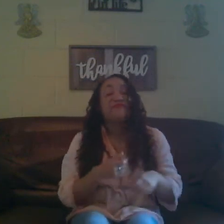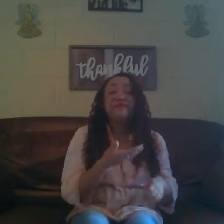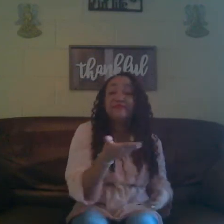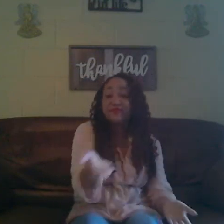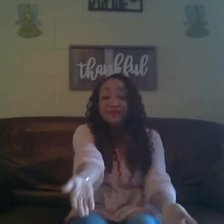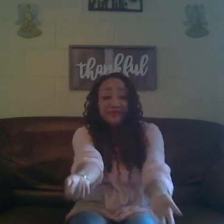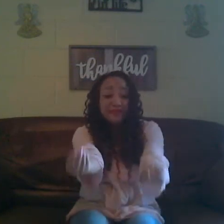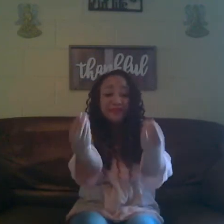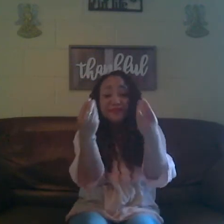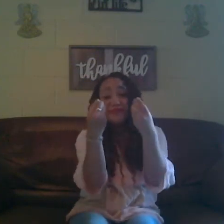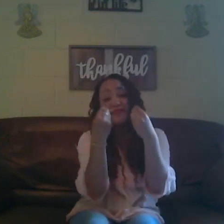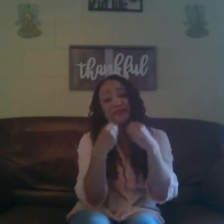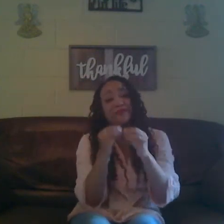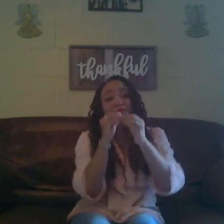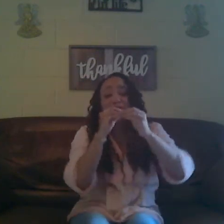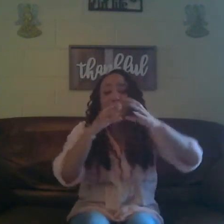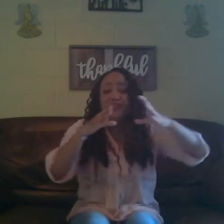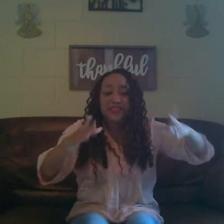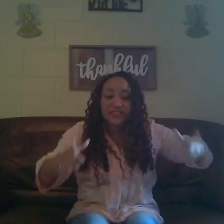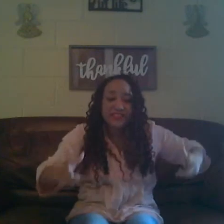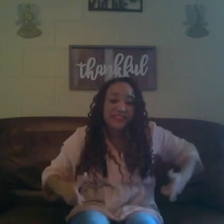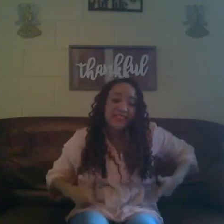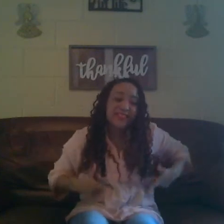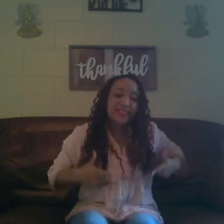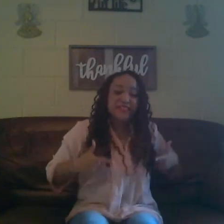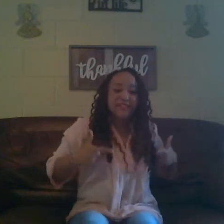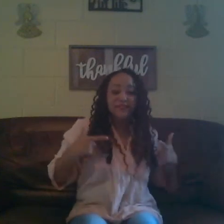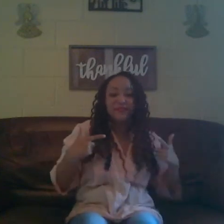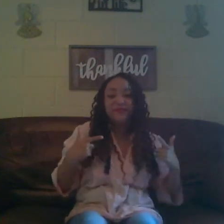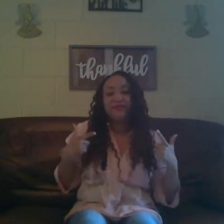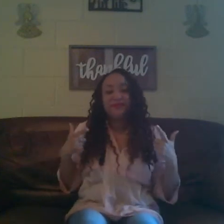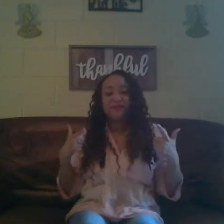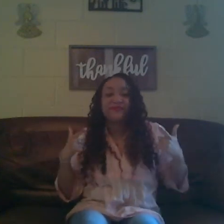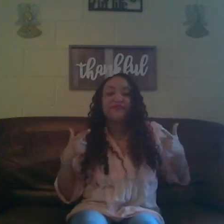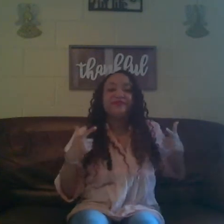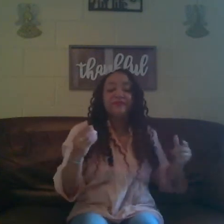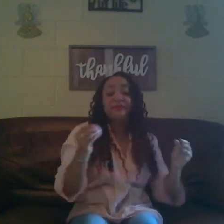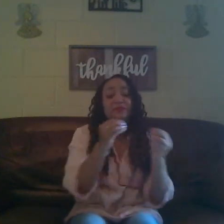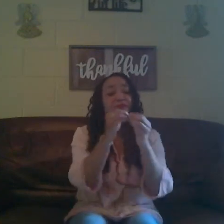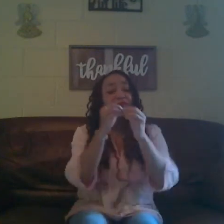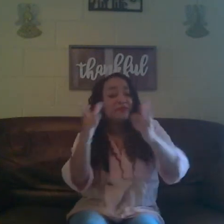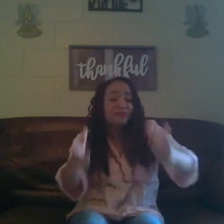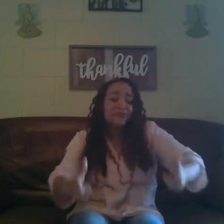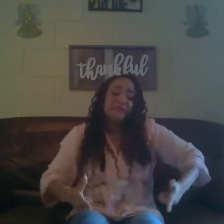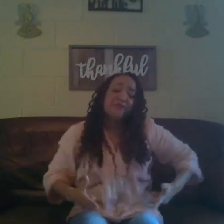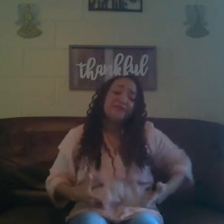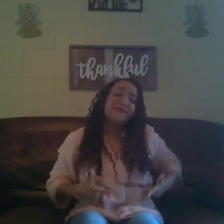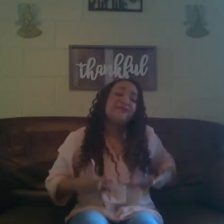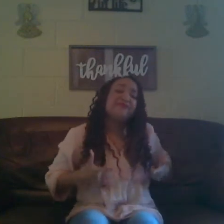You gave me the kiss of life The kiss of life